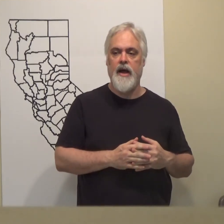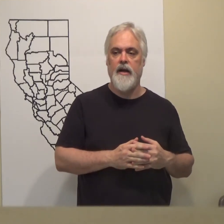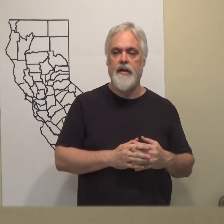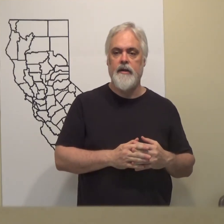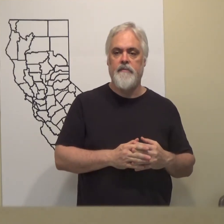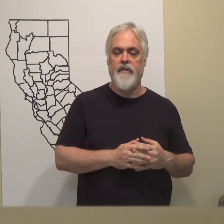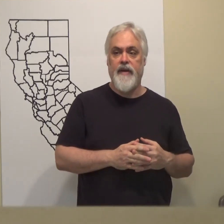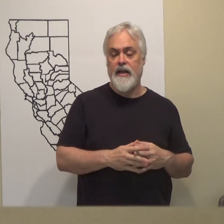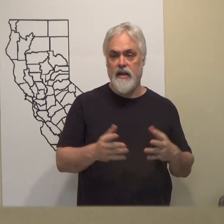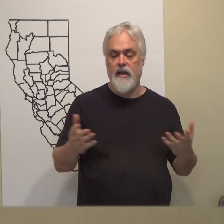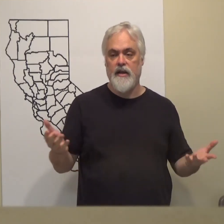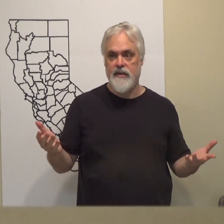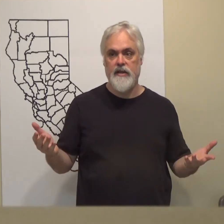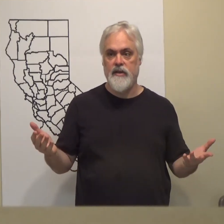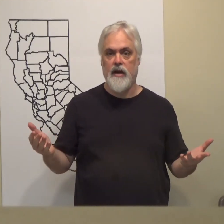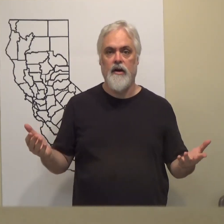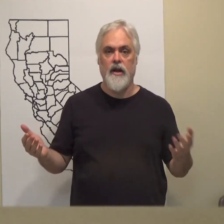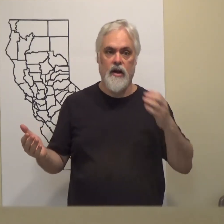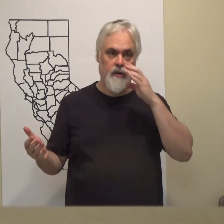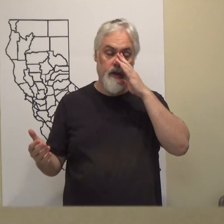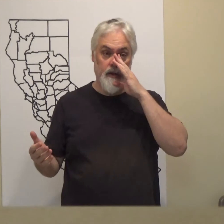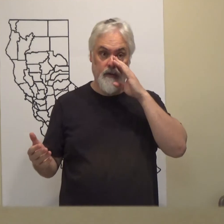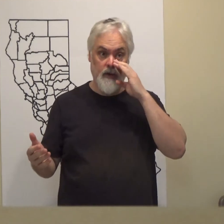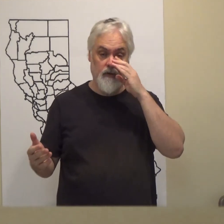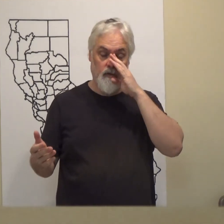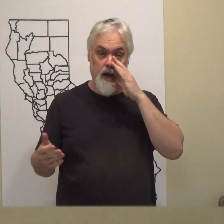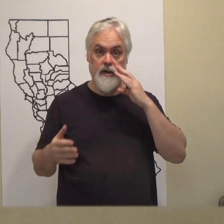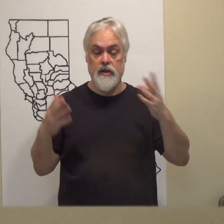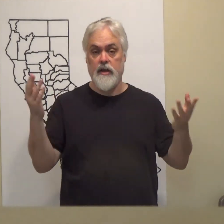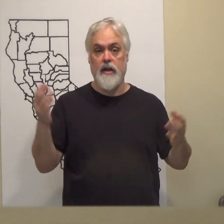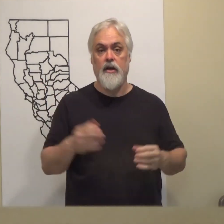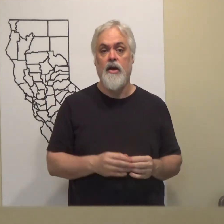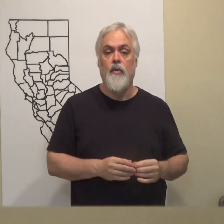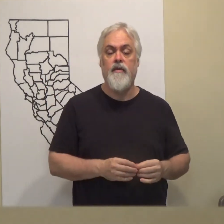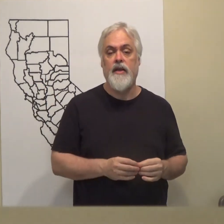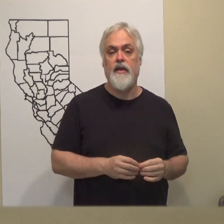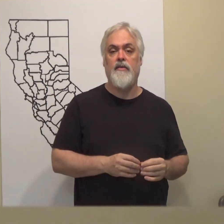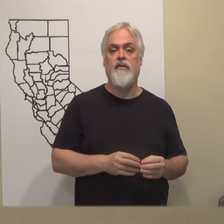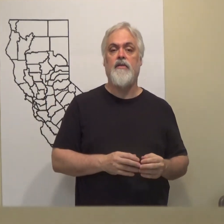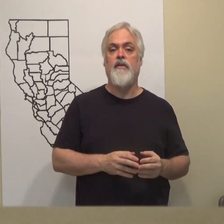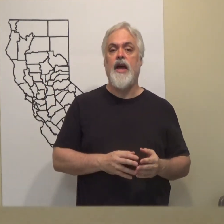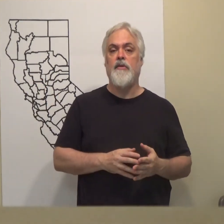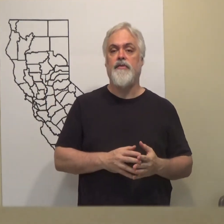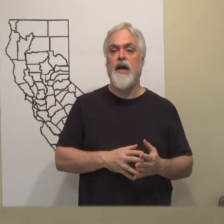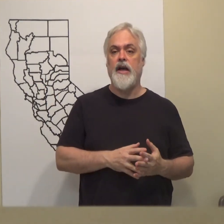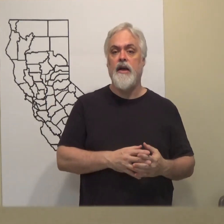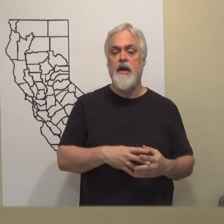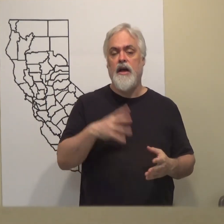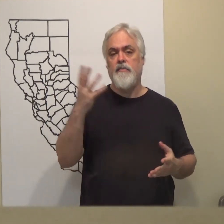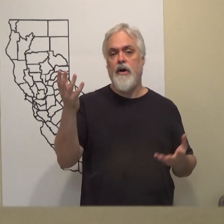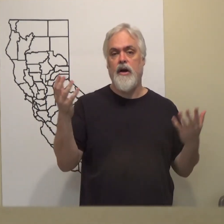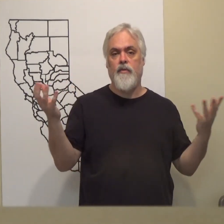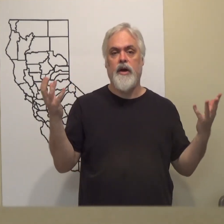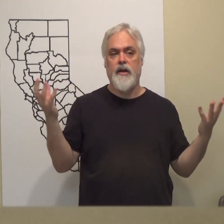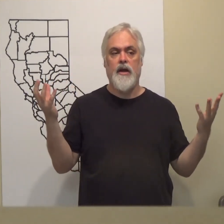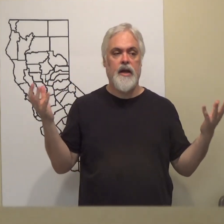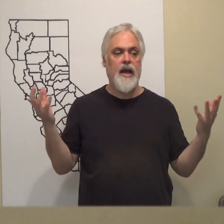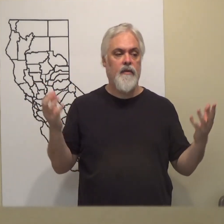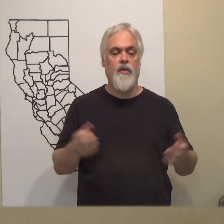the fact that they exist here. know, it's strange that we've got these animals flocking. That's part of what California